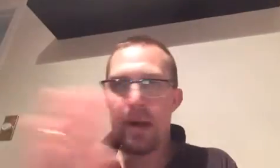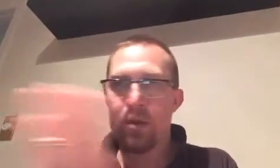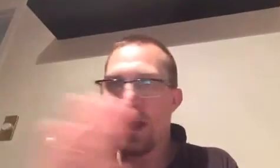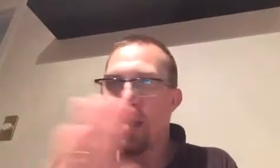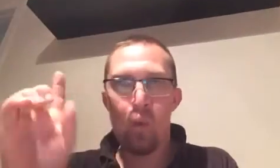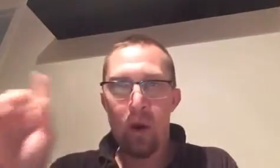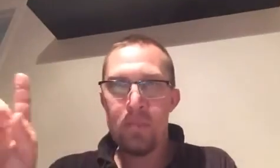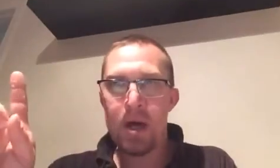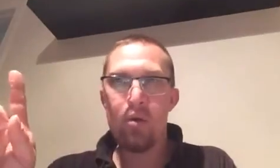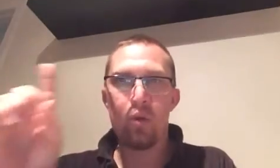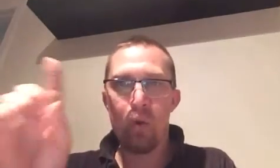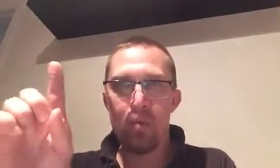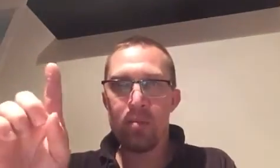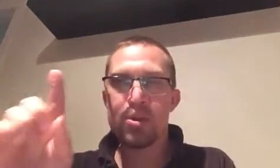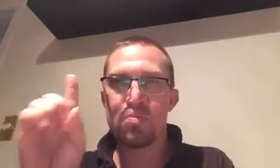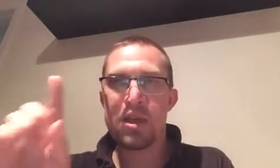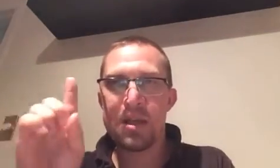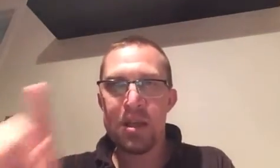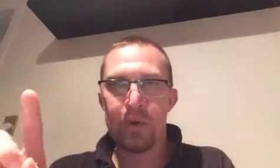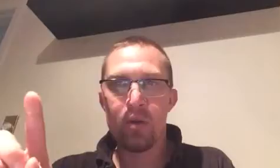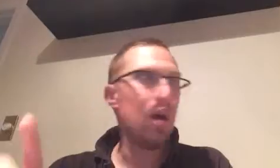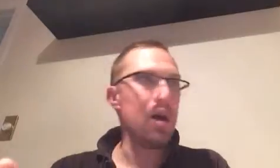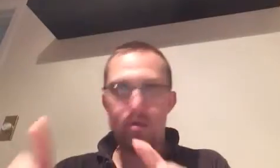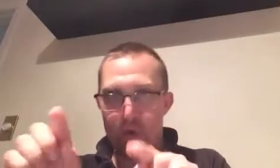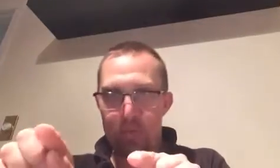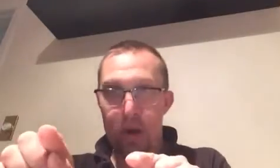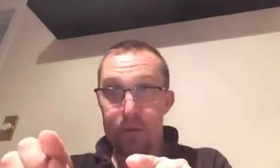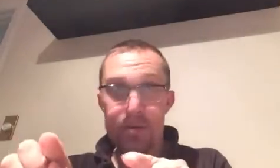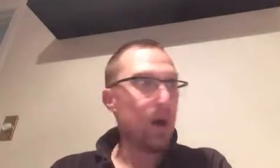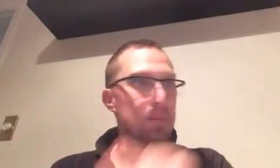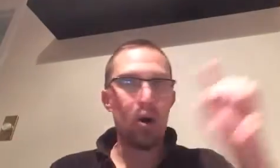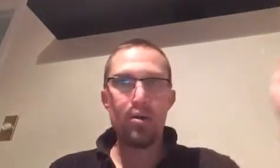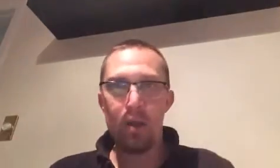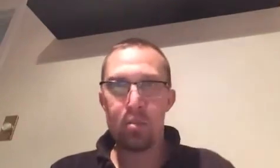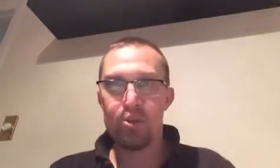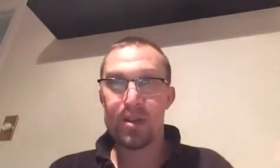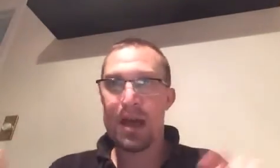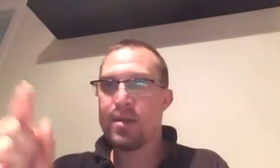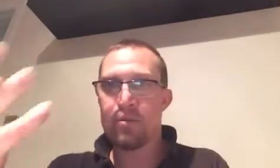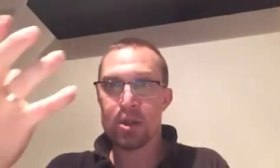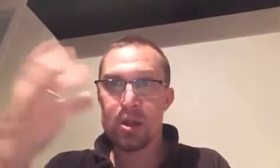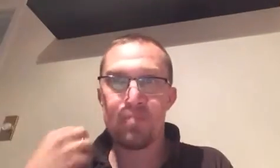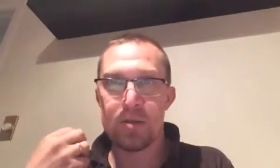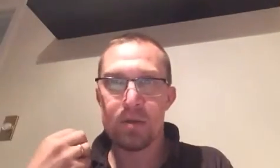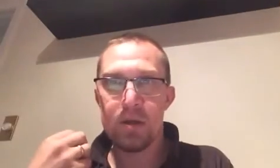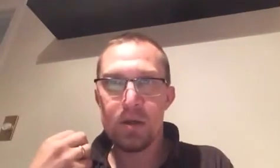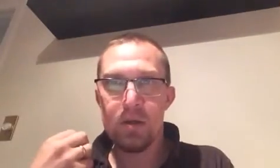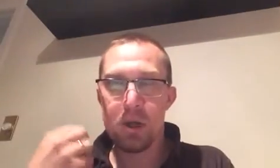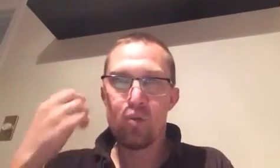Never let one man or one woman speak evil in your presence about another person and never accept it. Because